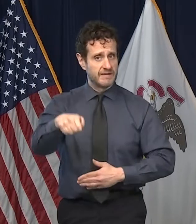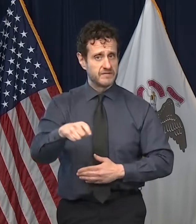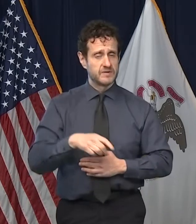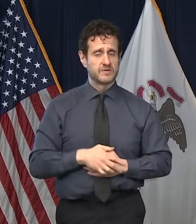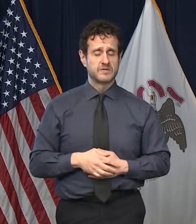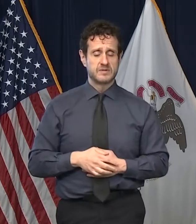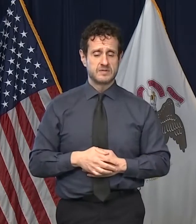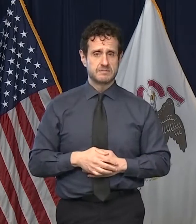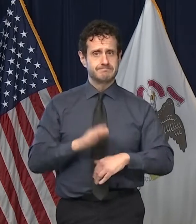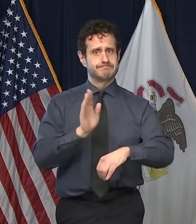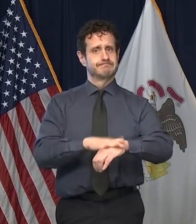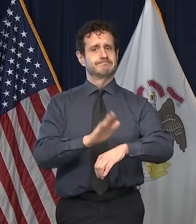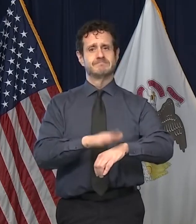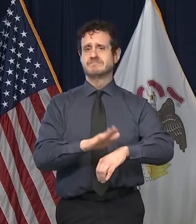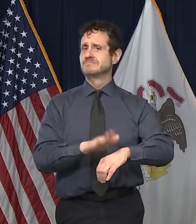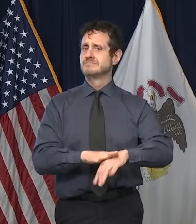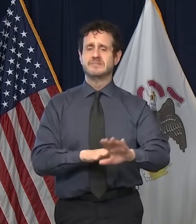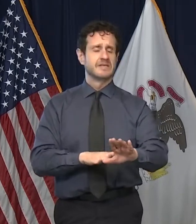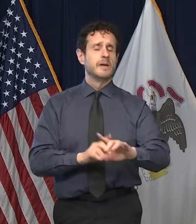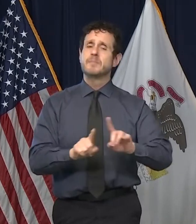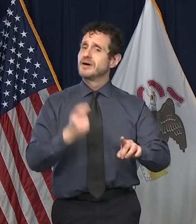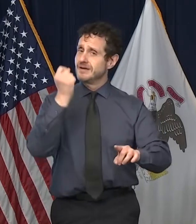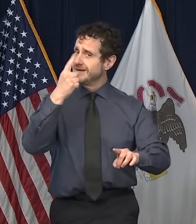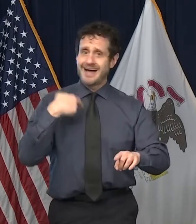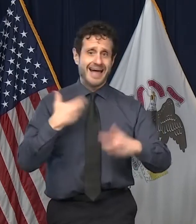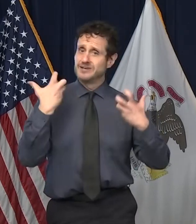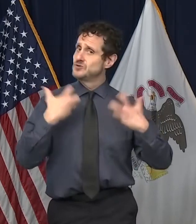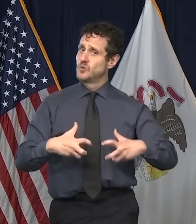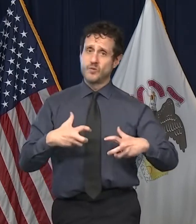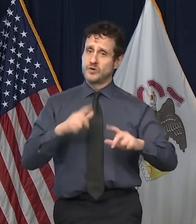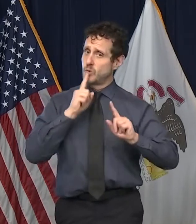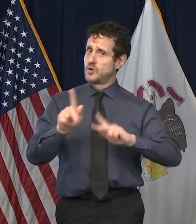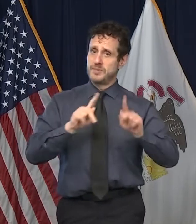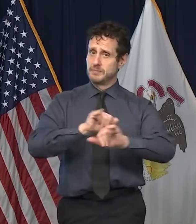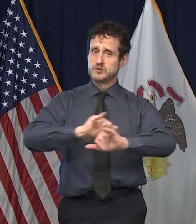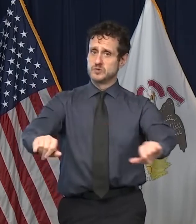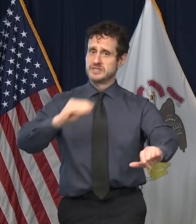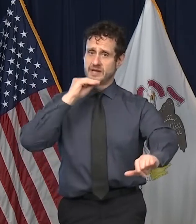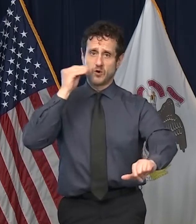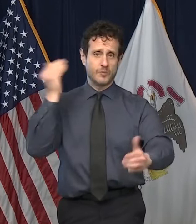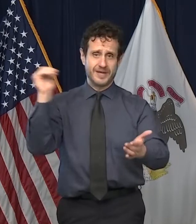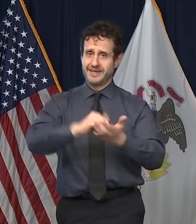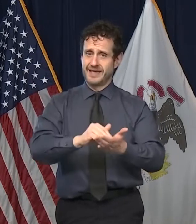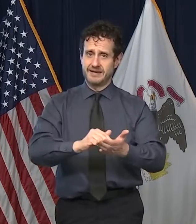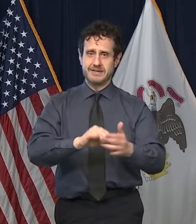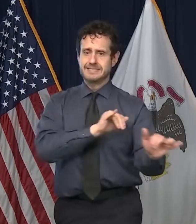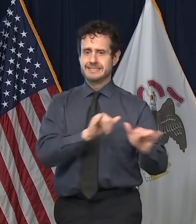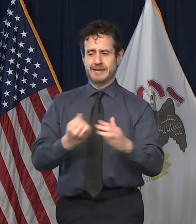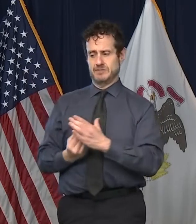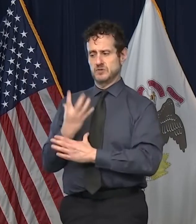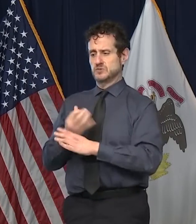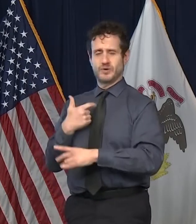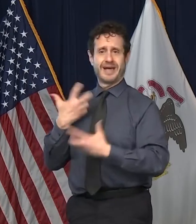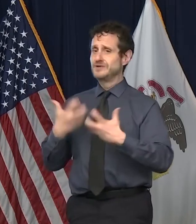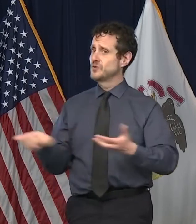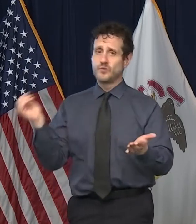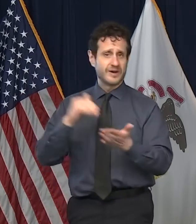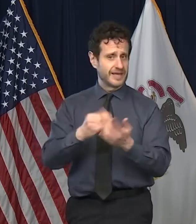With every fiber of my being, I do not want us to get there. But right now, that seems like where we are heading.